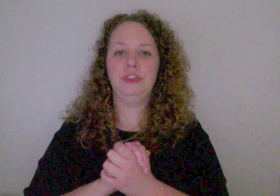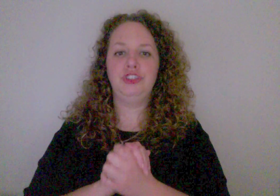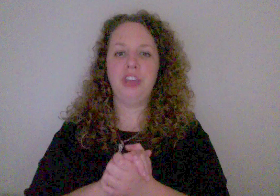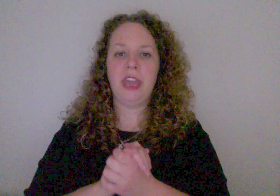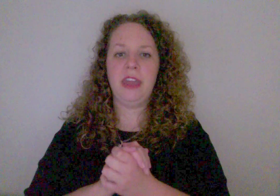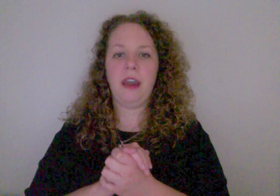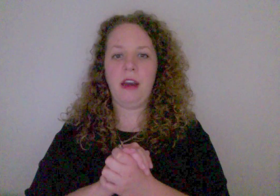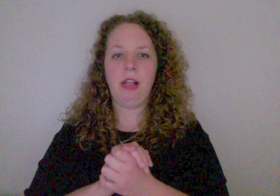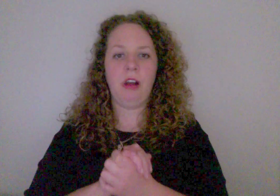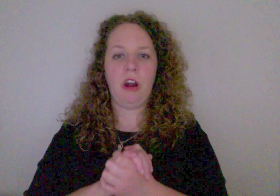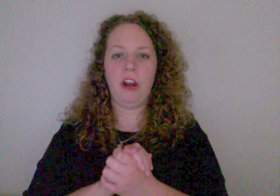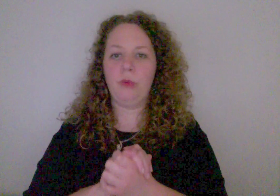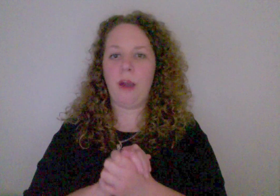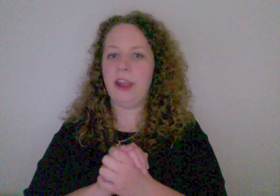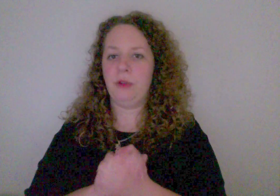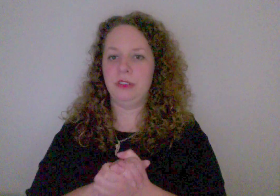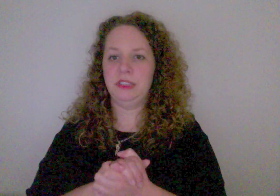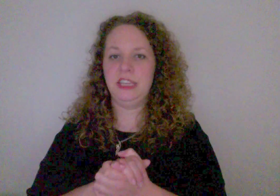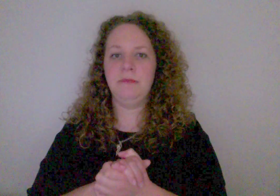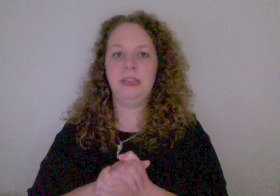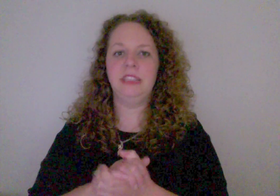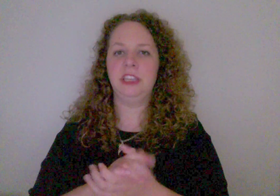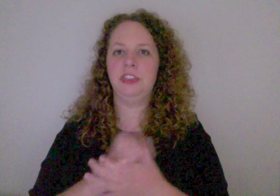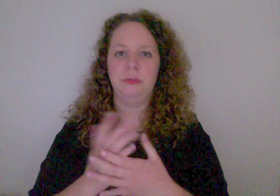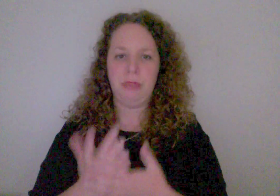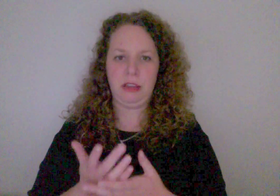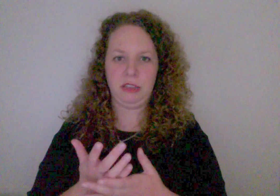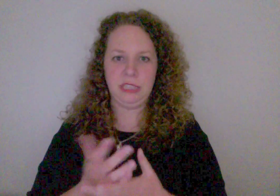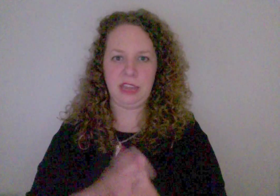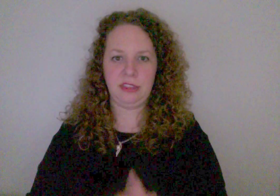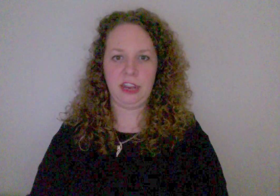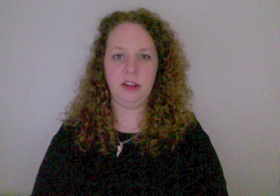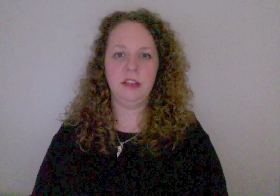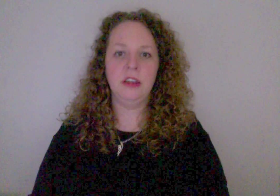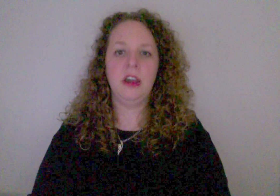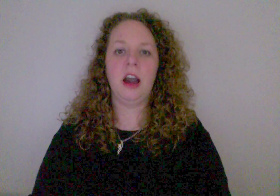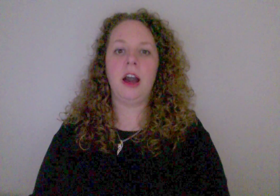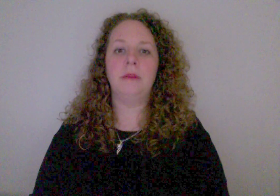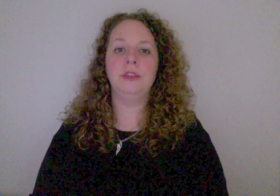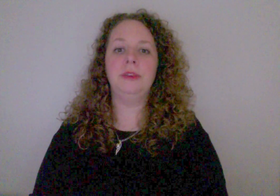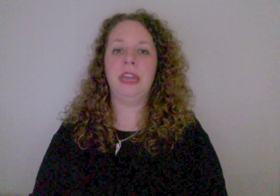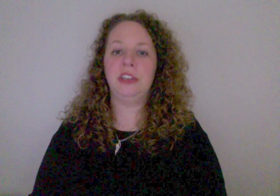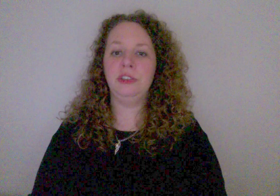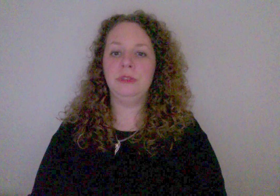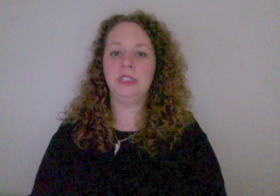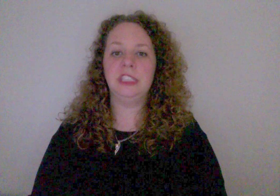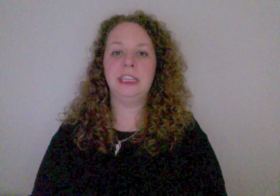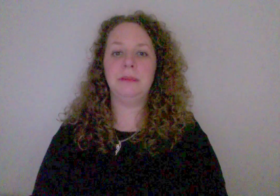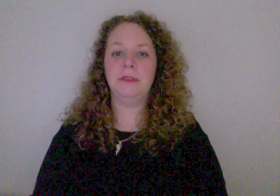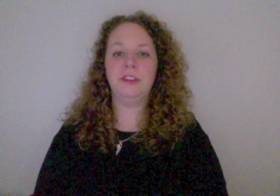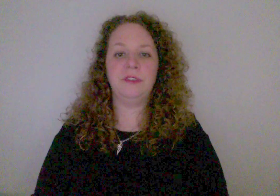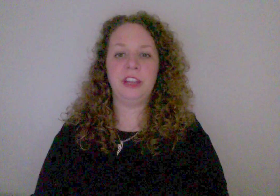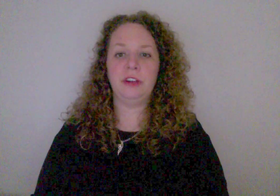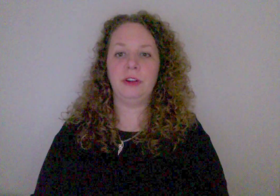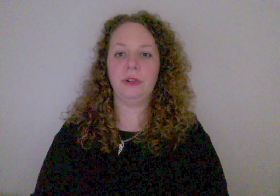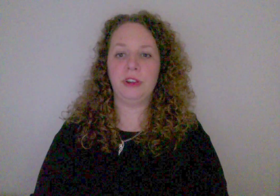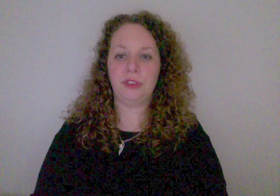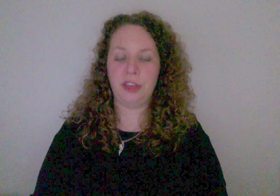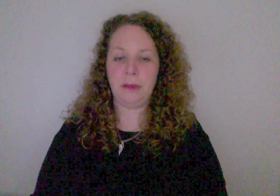J, L, R, Y, or Z because they don't make contact there. You can use the tip of your finger or your thumb